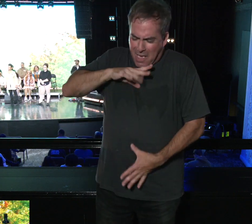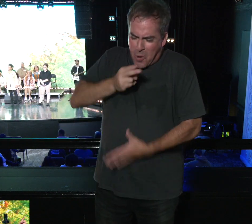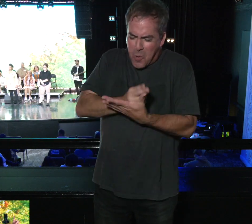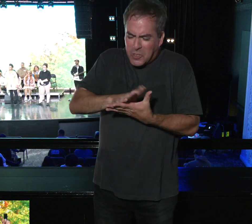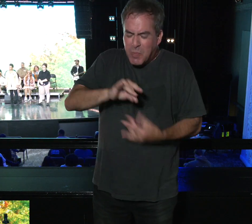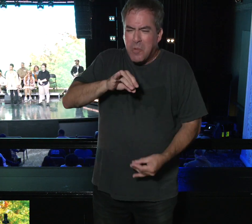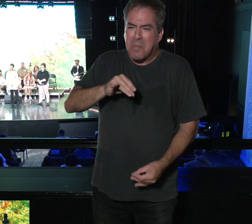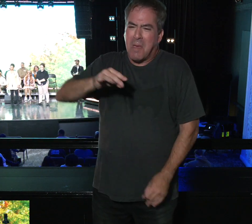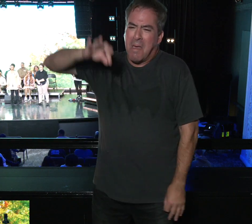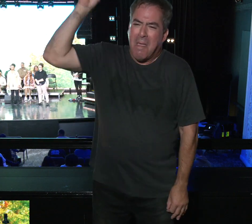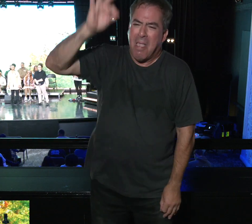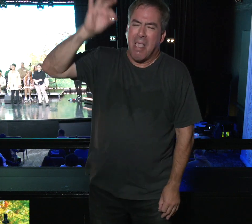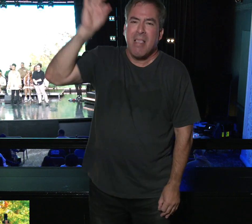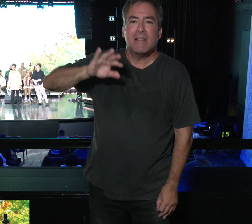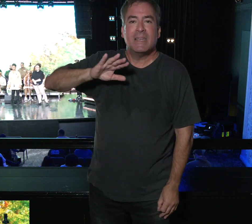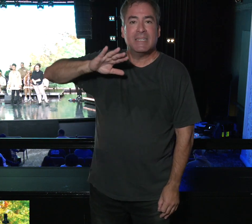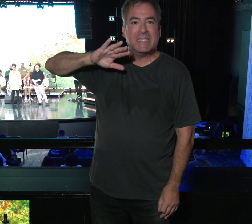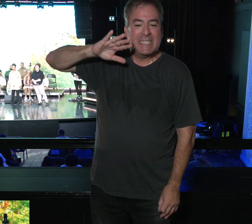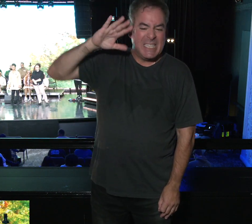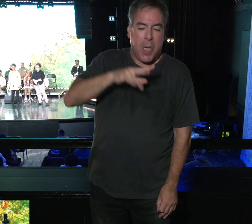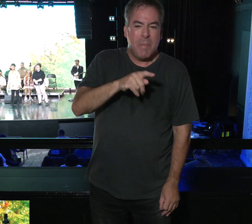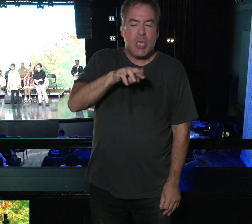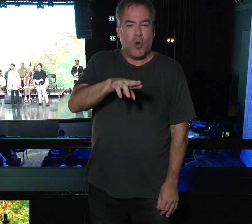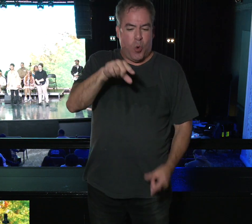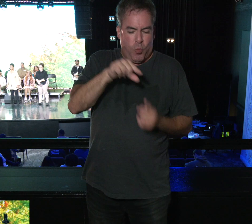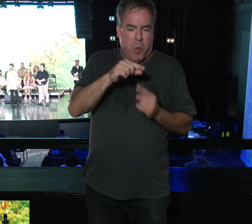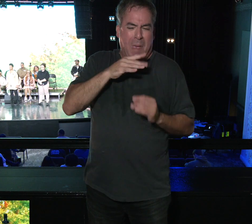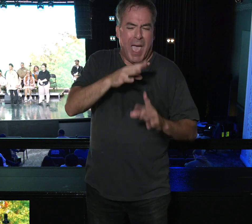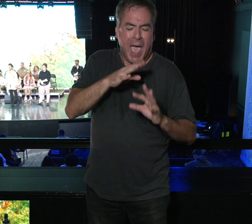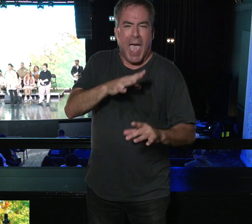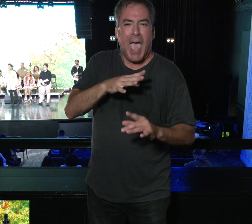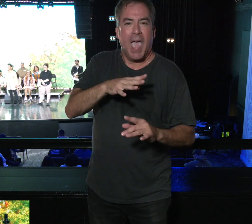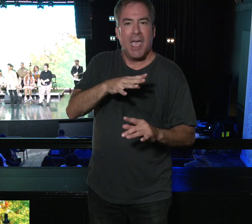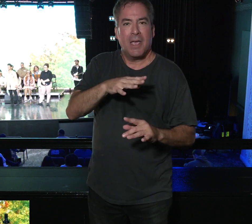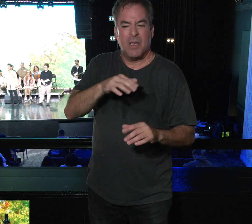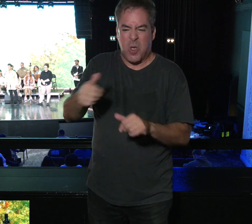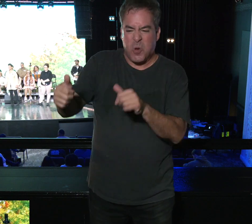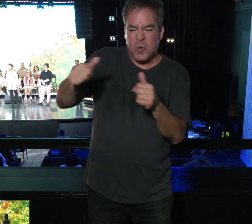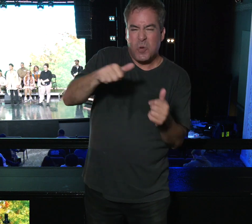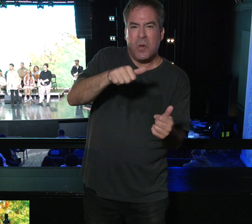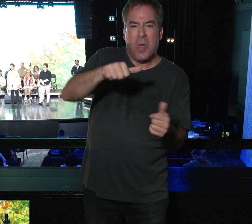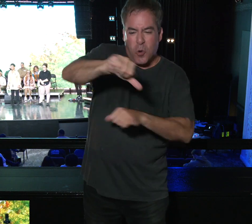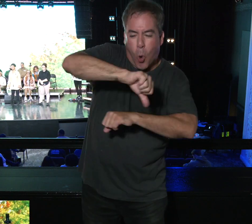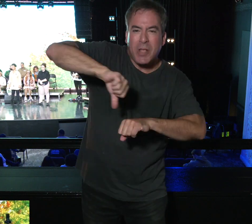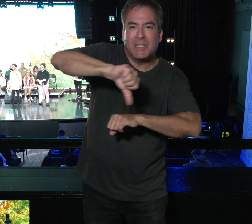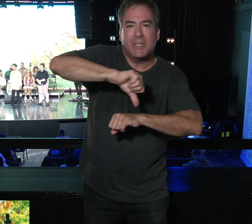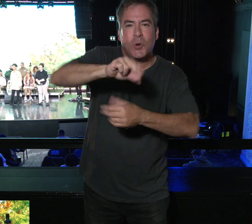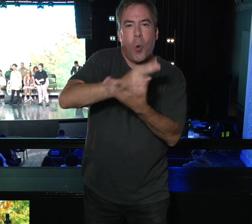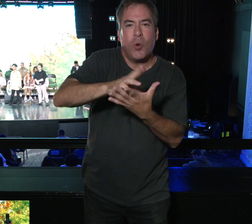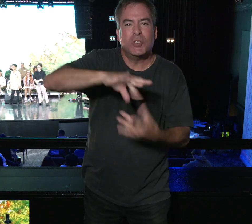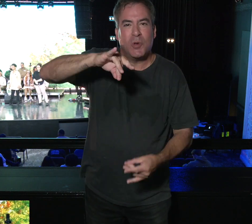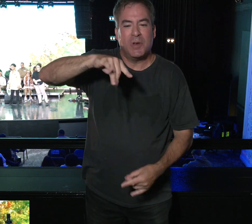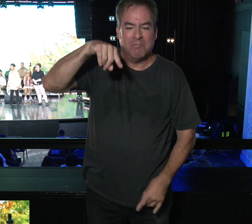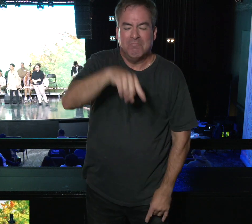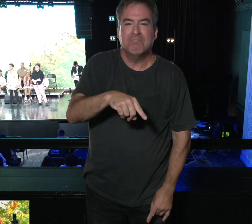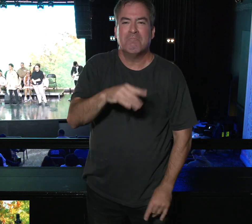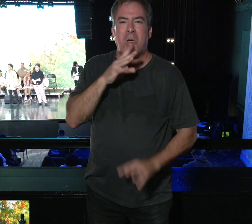Spirit. And his words were anointed by the Holy Spirit and came out of his mouth. Now, here's what I want to talk about, though.